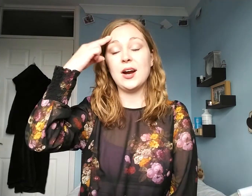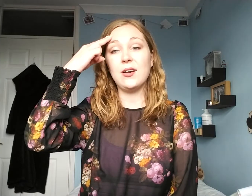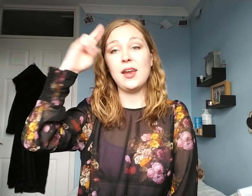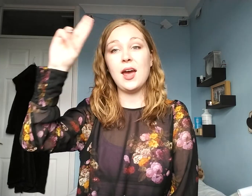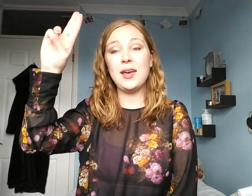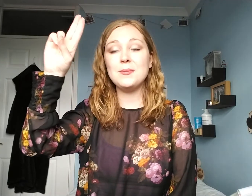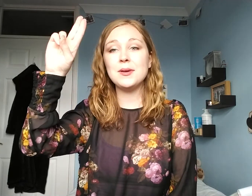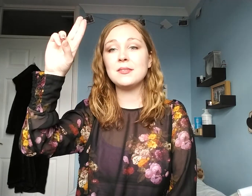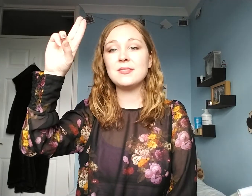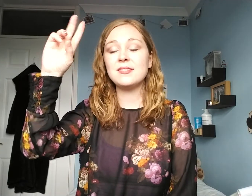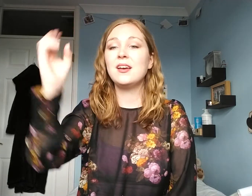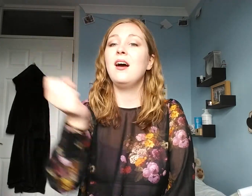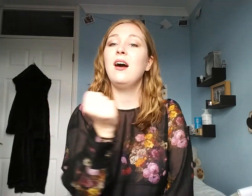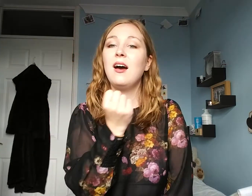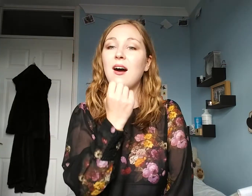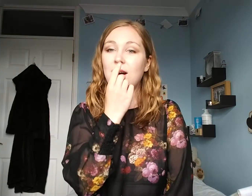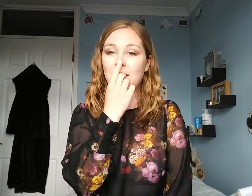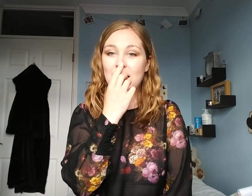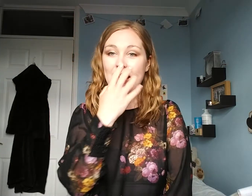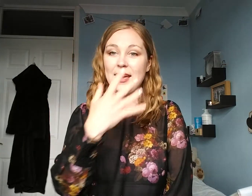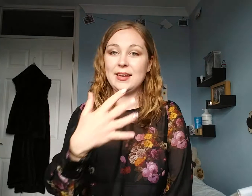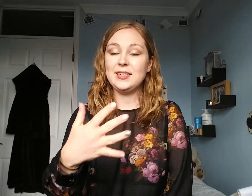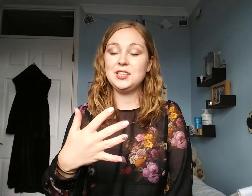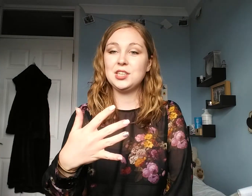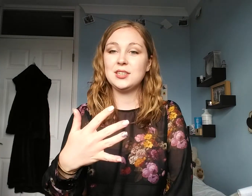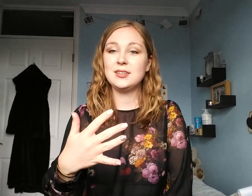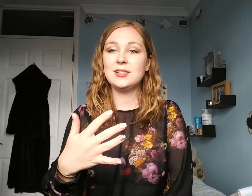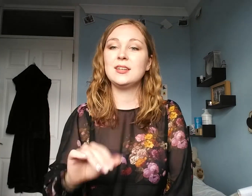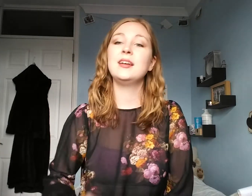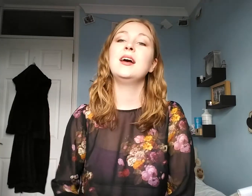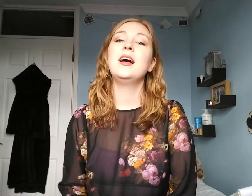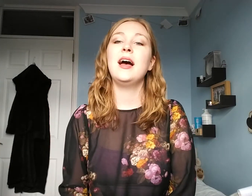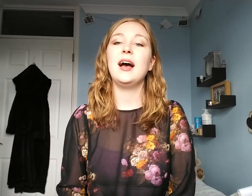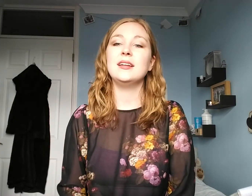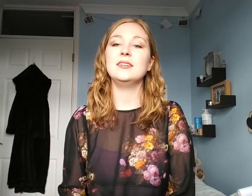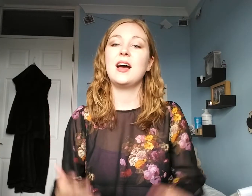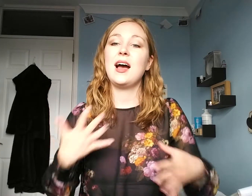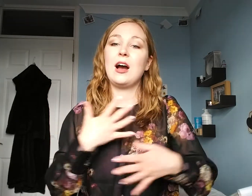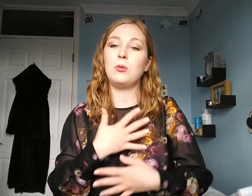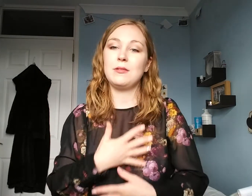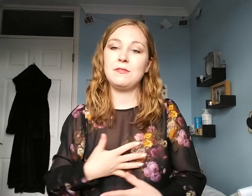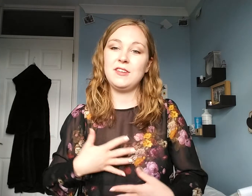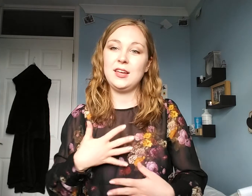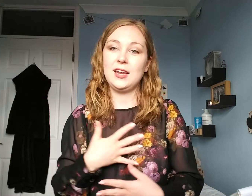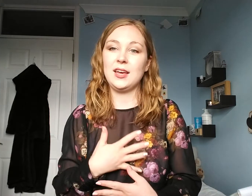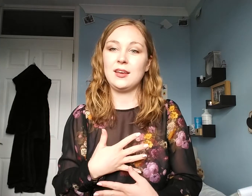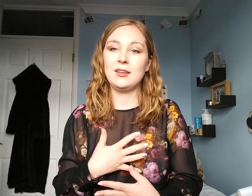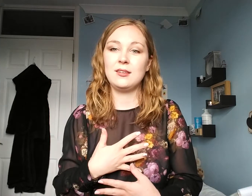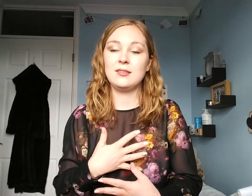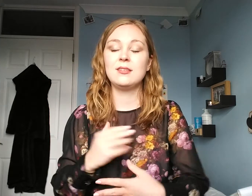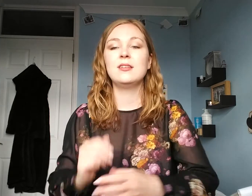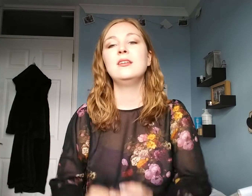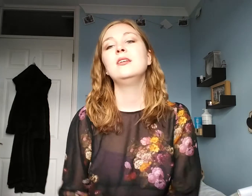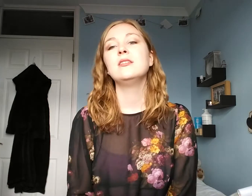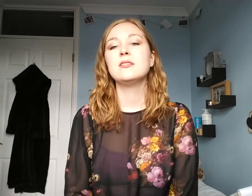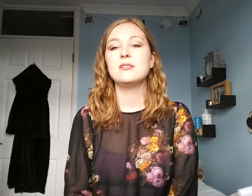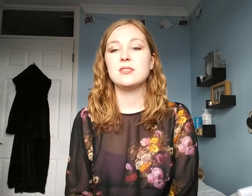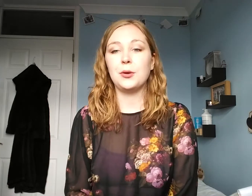our name, our age and how we're feeling. So,